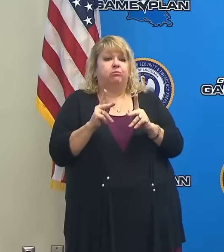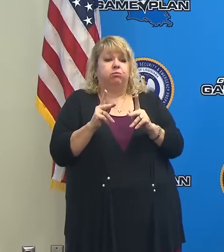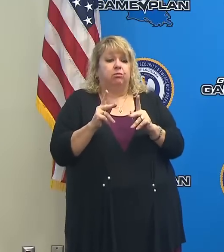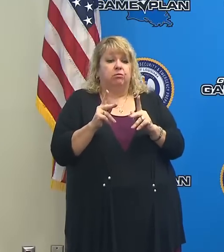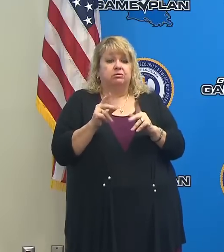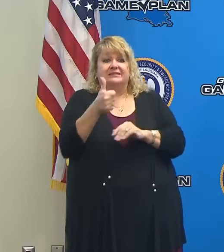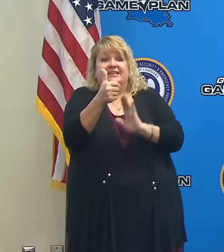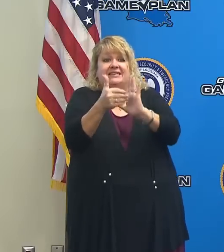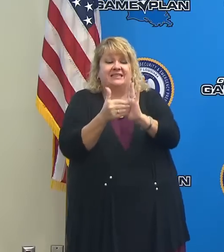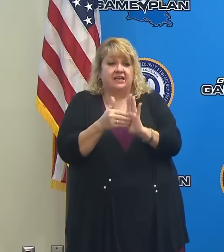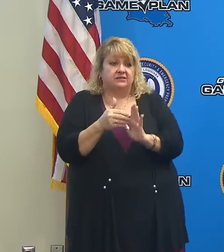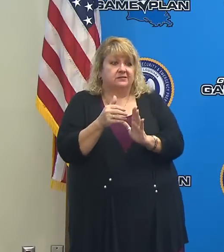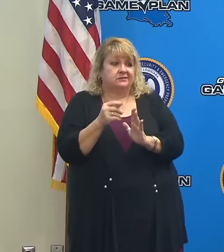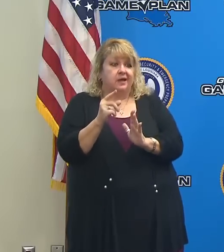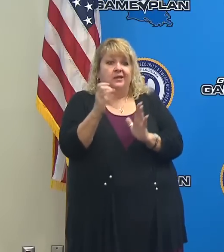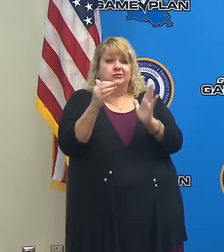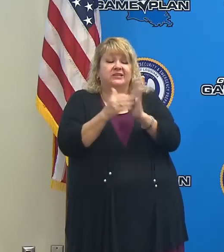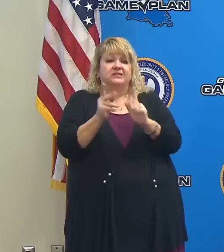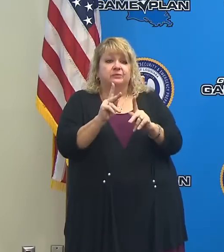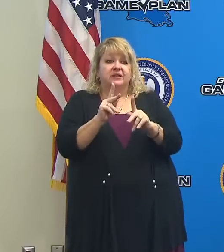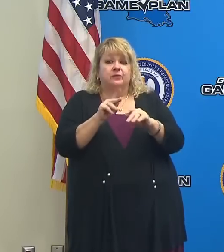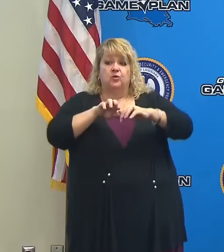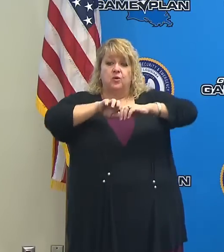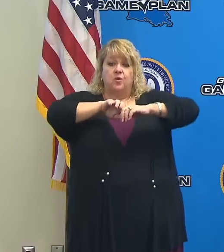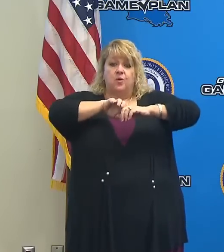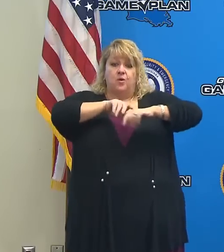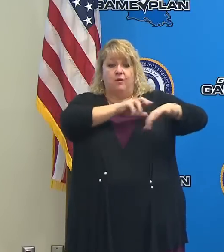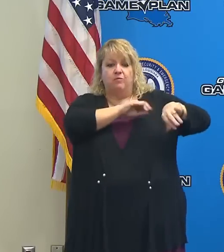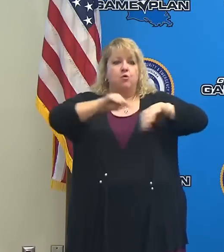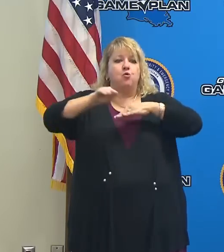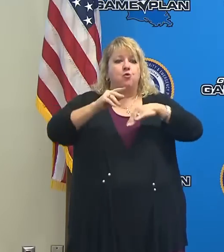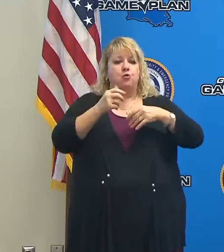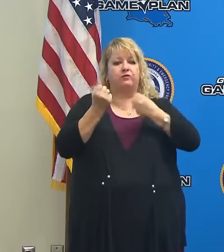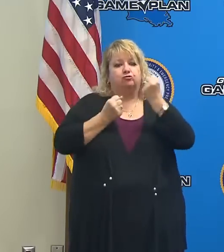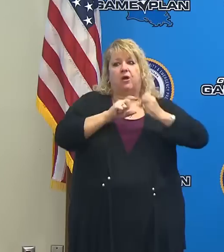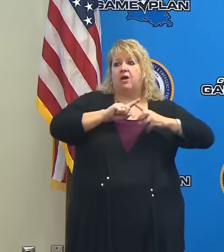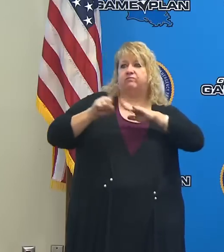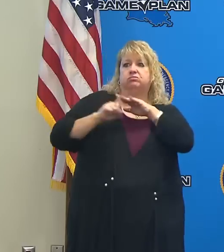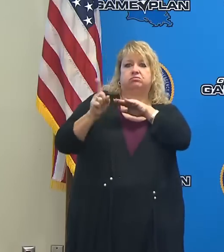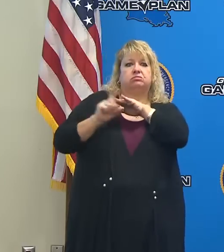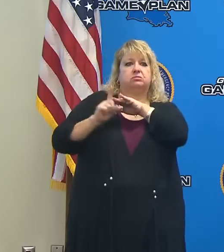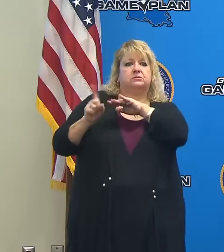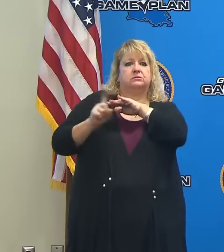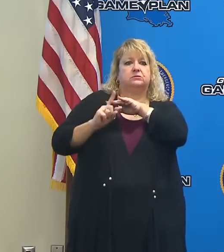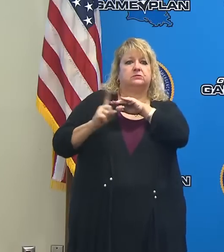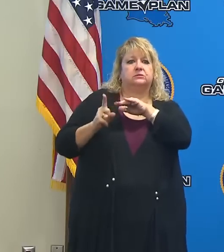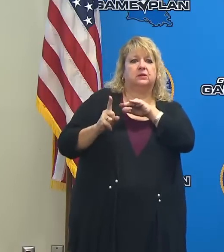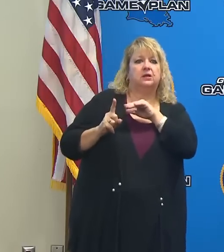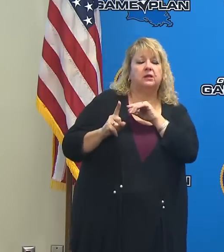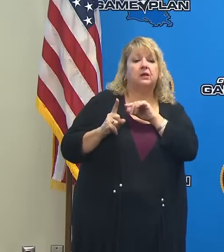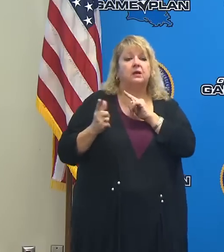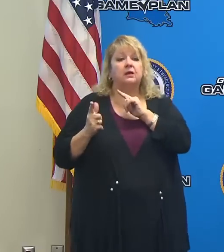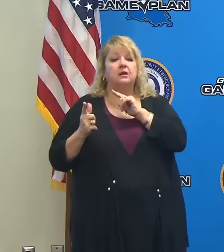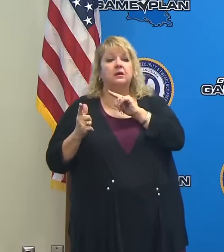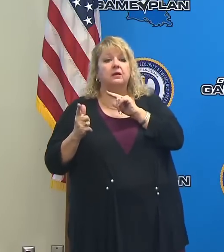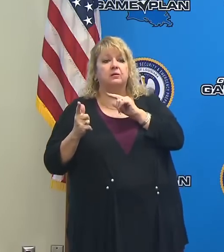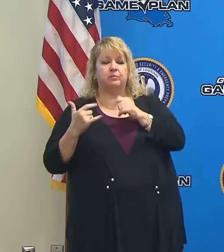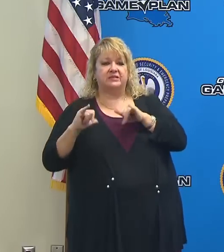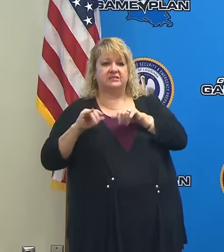at a time when our percent positivity, although it's improved, it's still well above 10%.